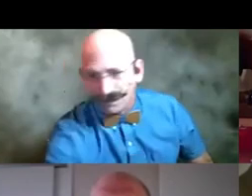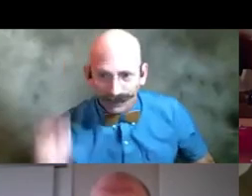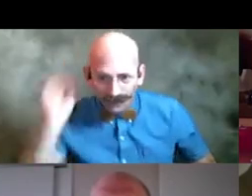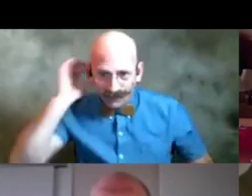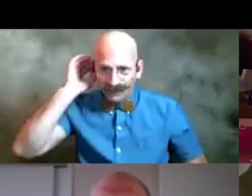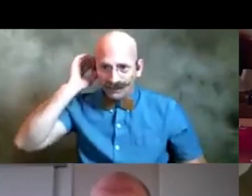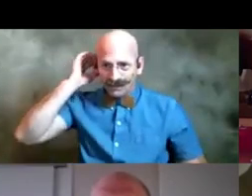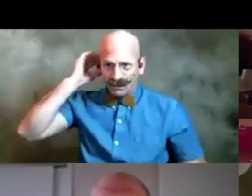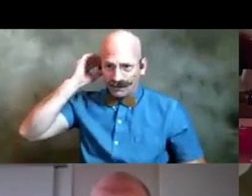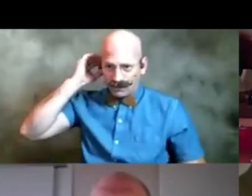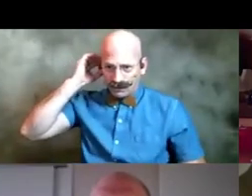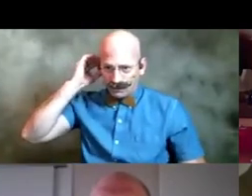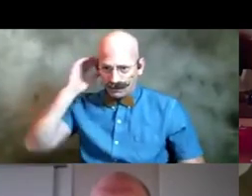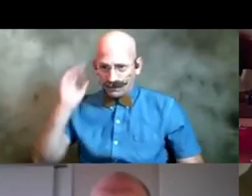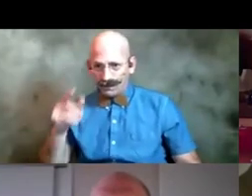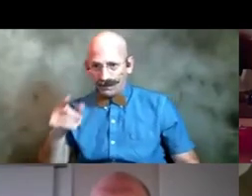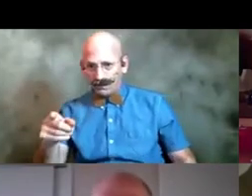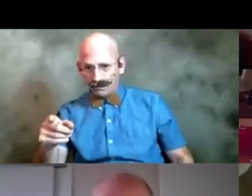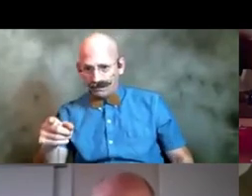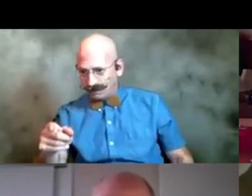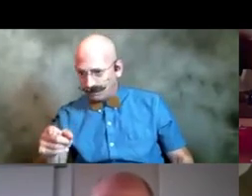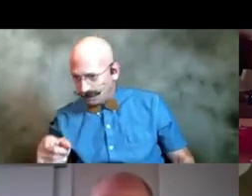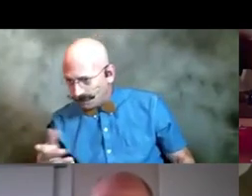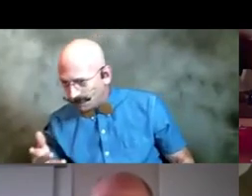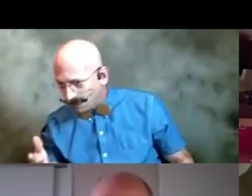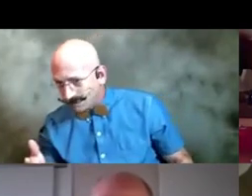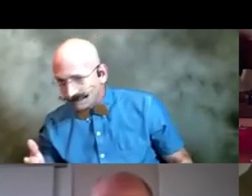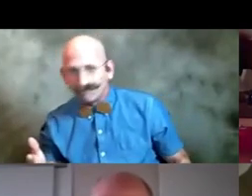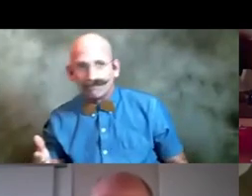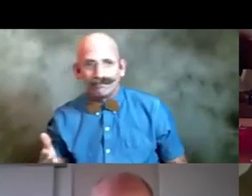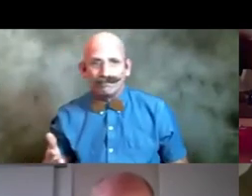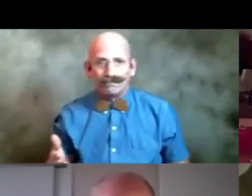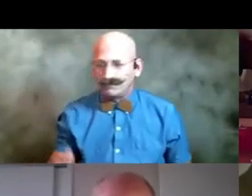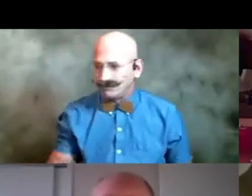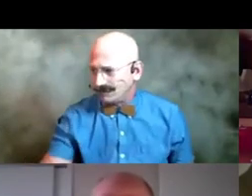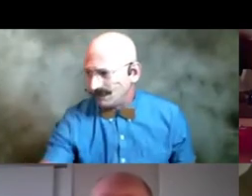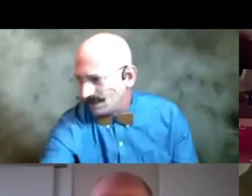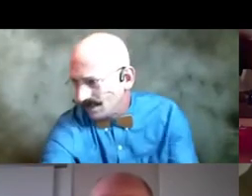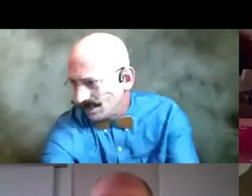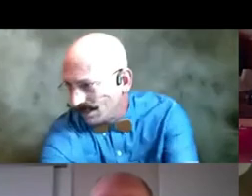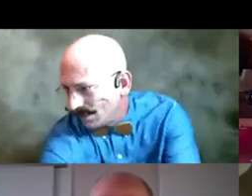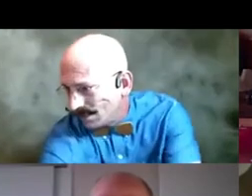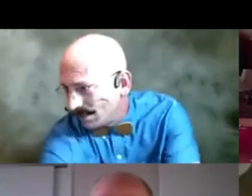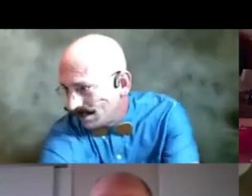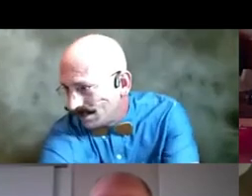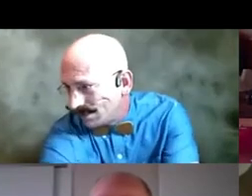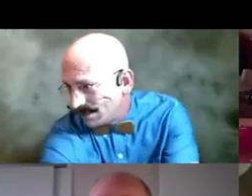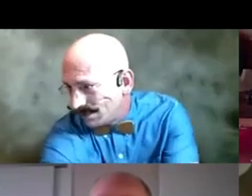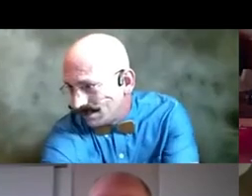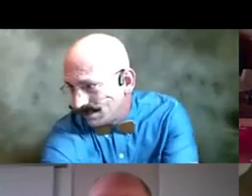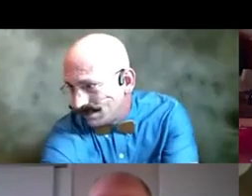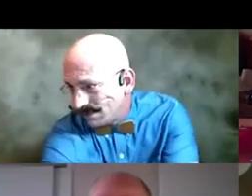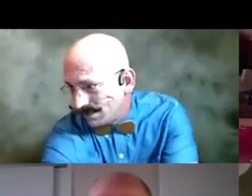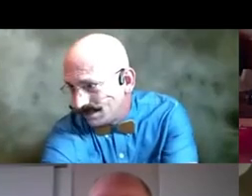i'm so well well done dorit i'll see you monday thanks